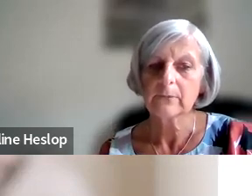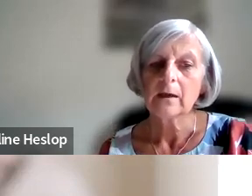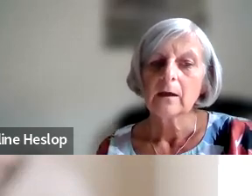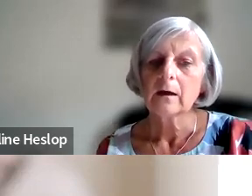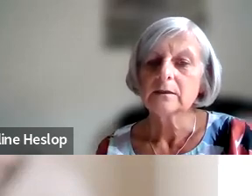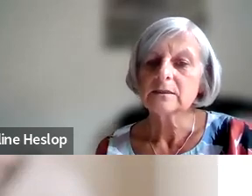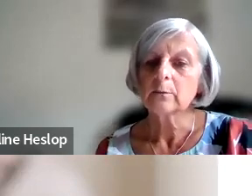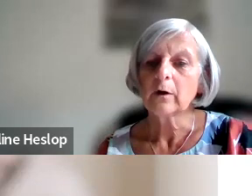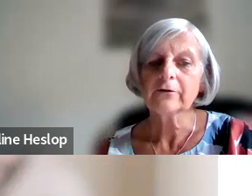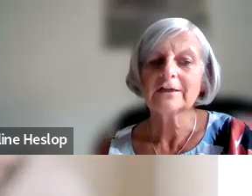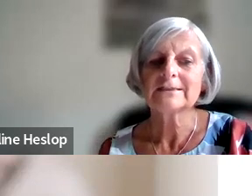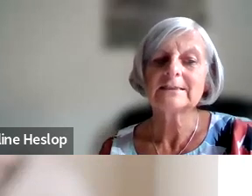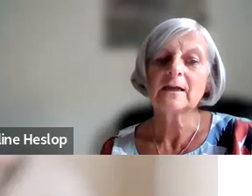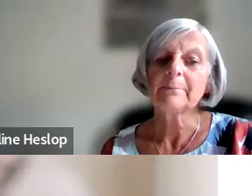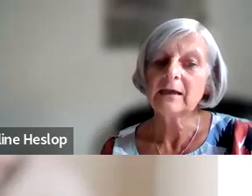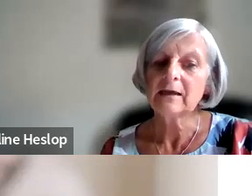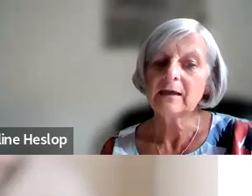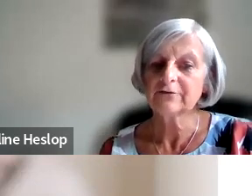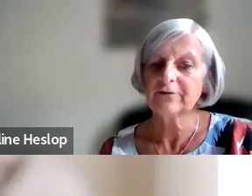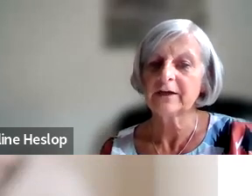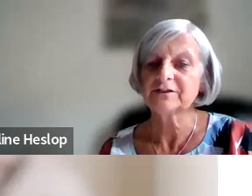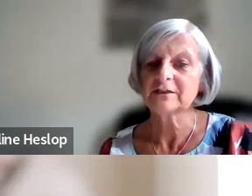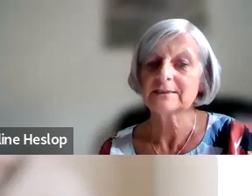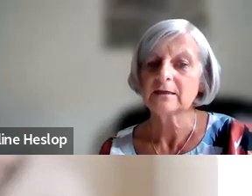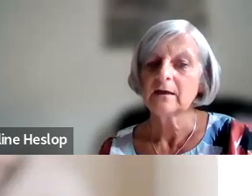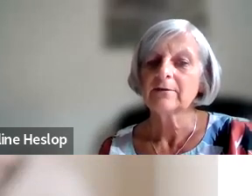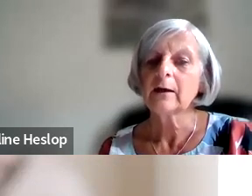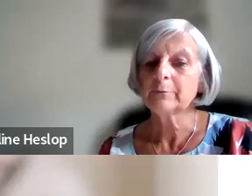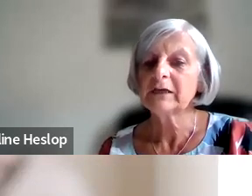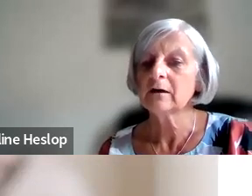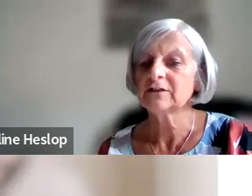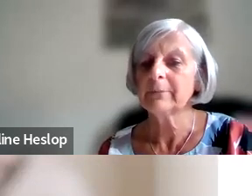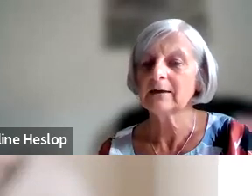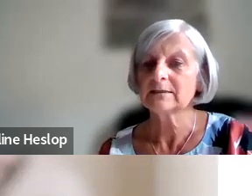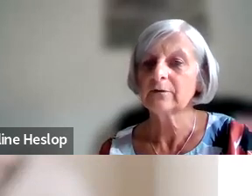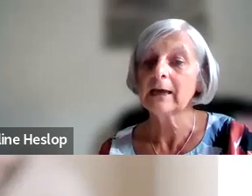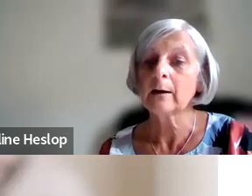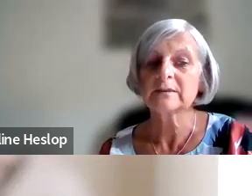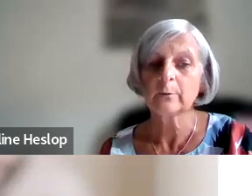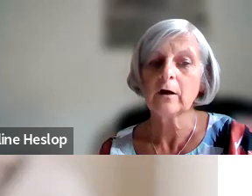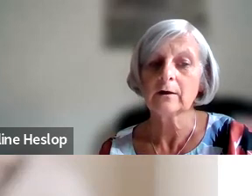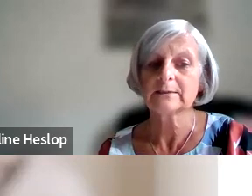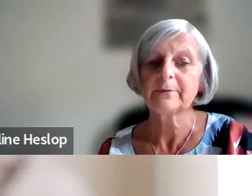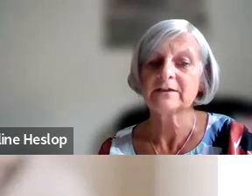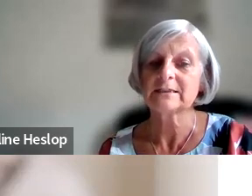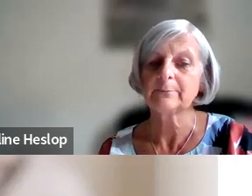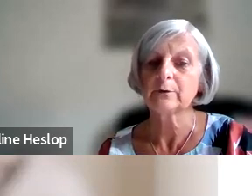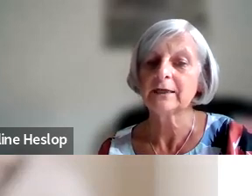And while the crisis didn't appear to affect wages, there would be large impacts on the hours worked by these employees